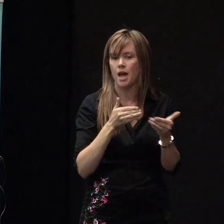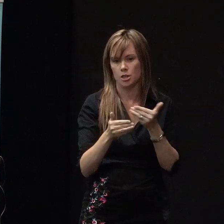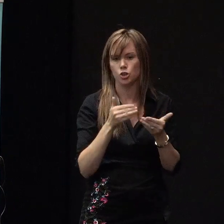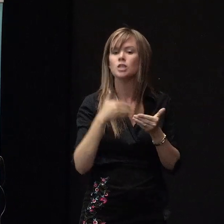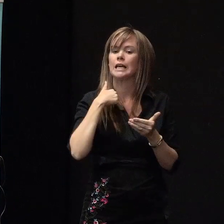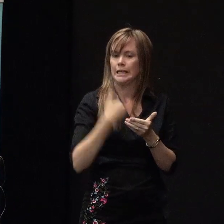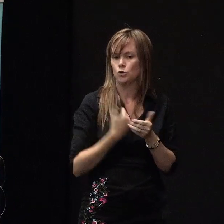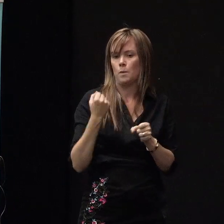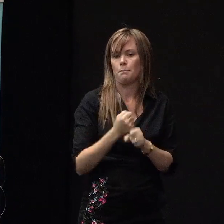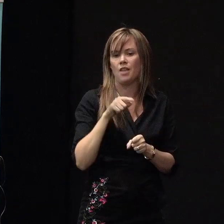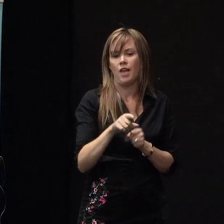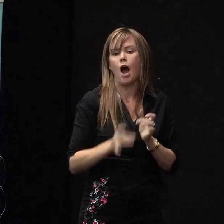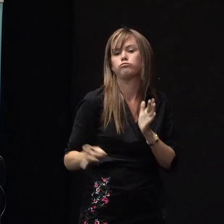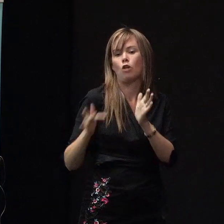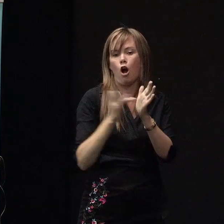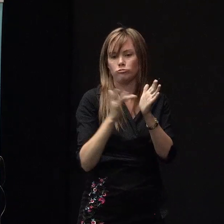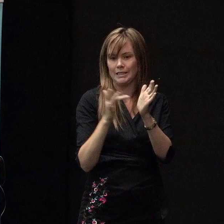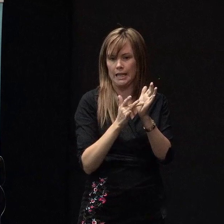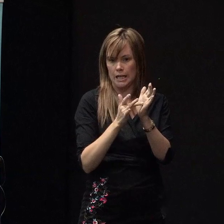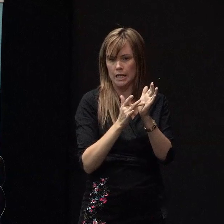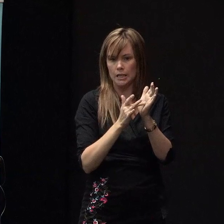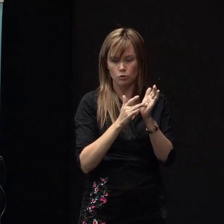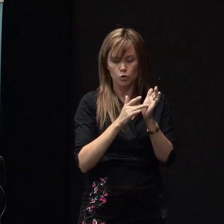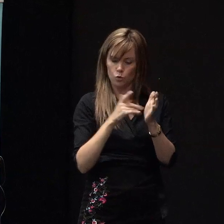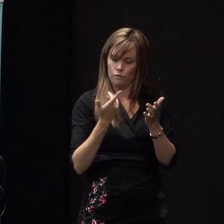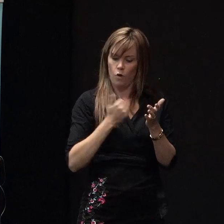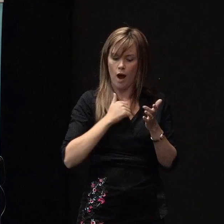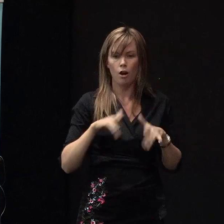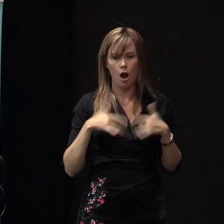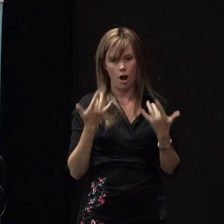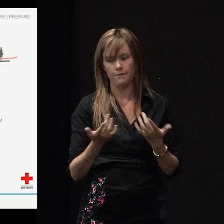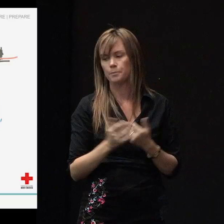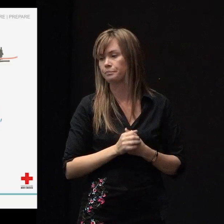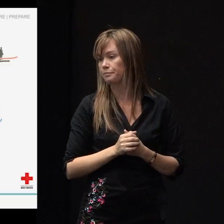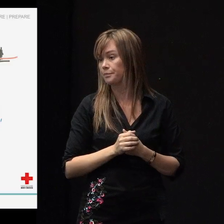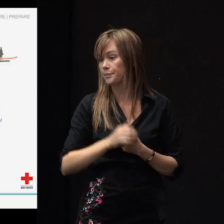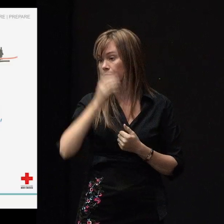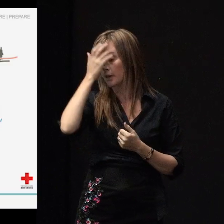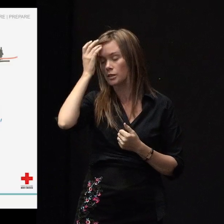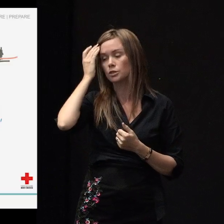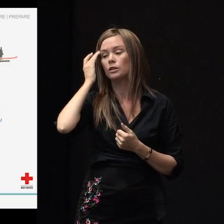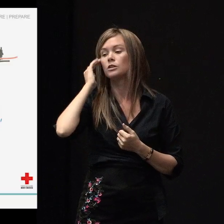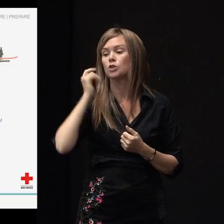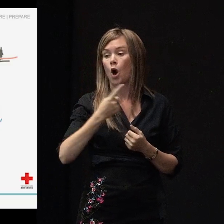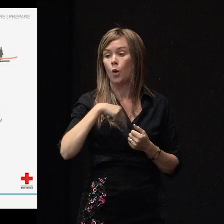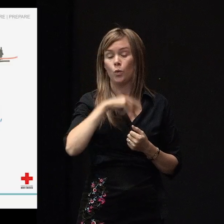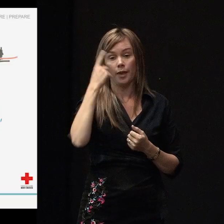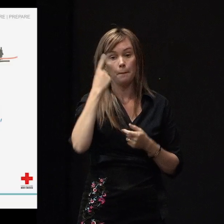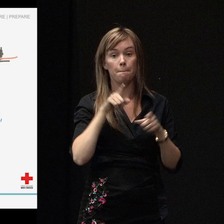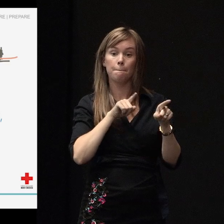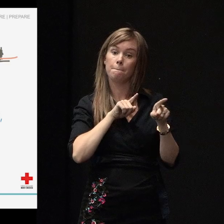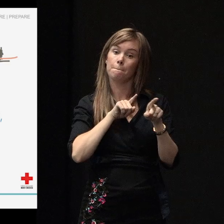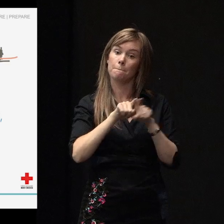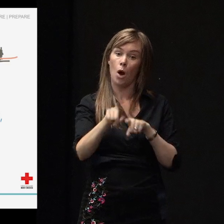of it just like we make priorities of other parts. So, we reckon that most of the city are